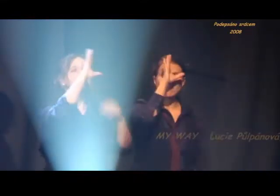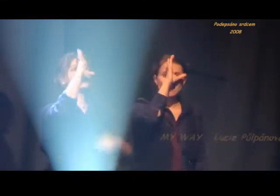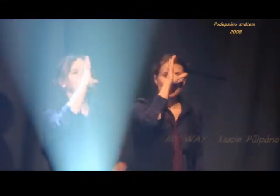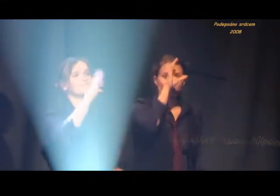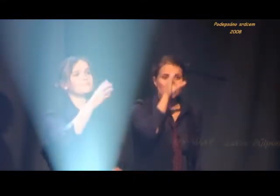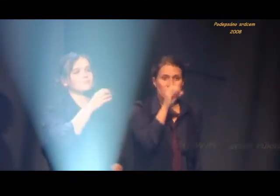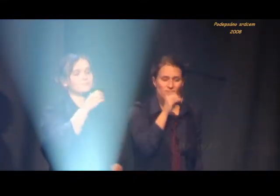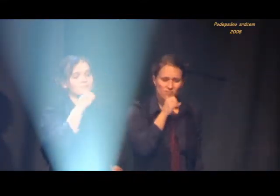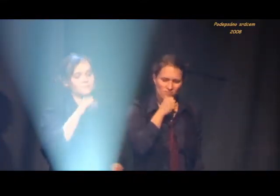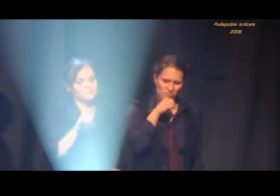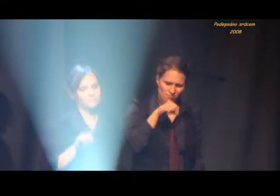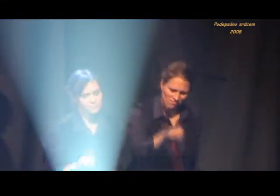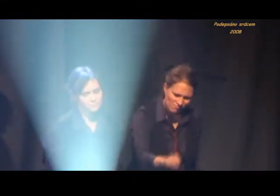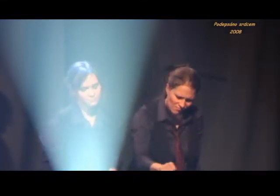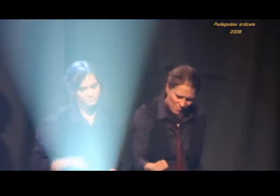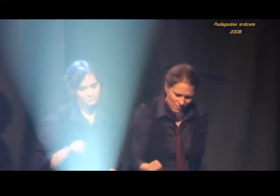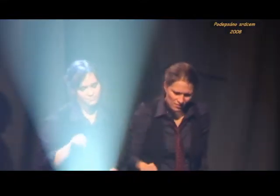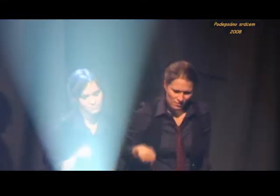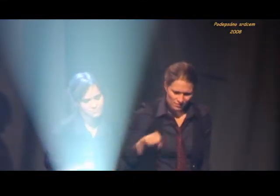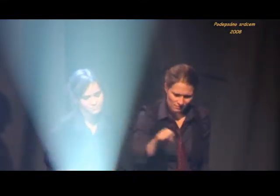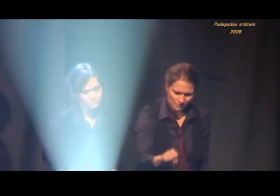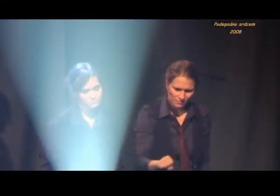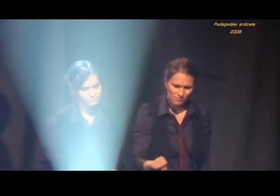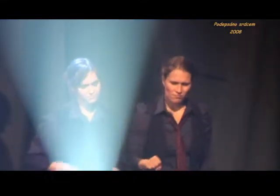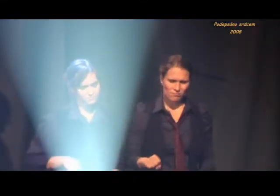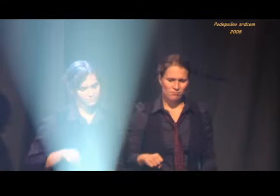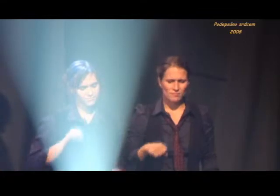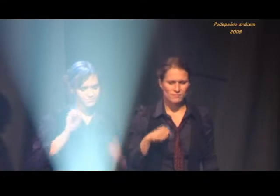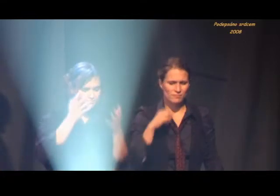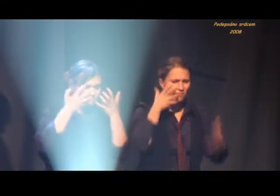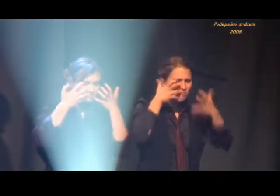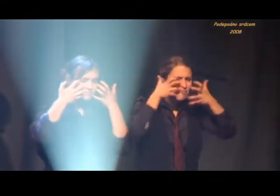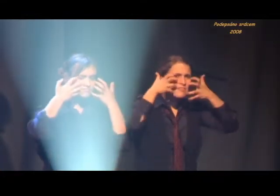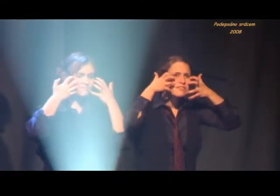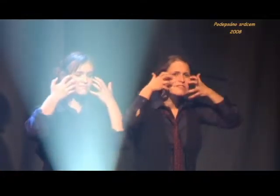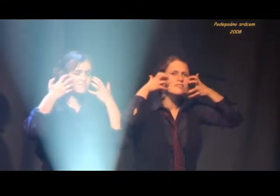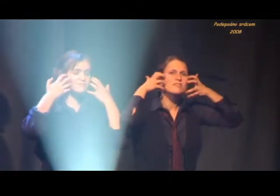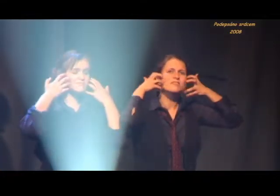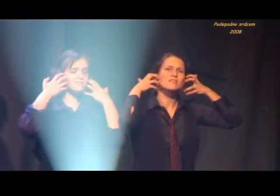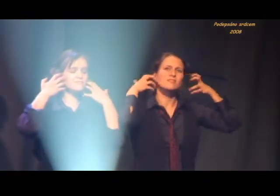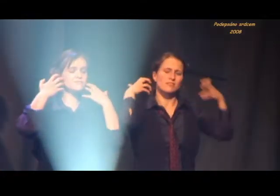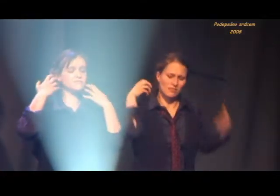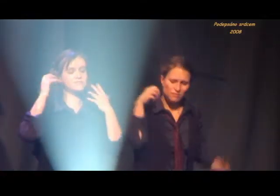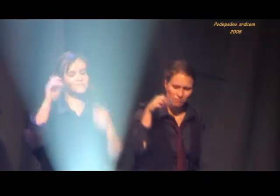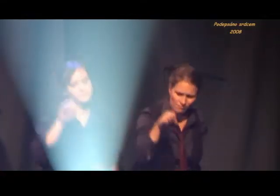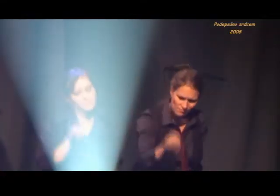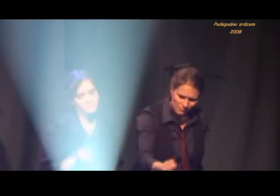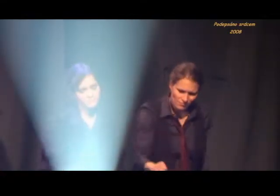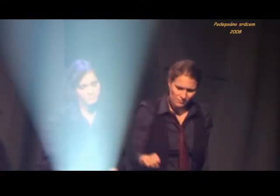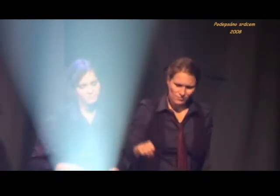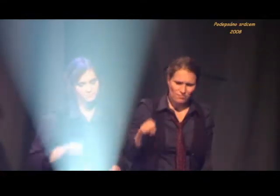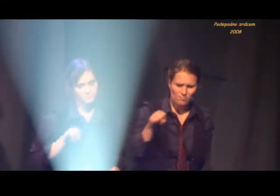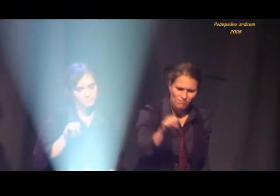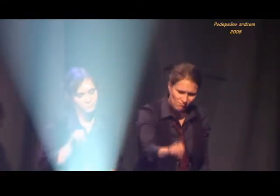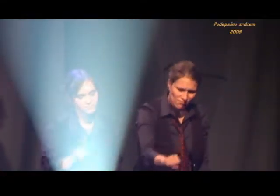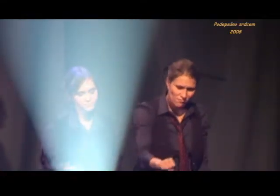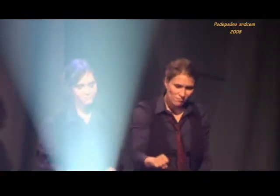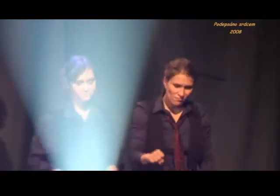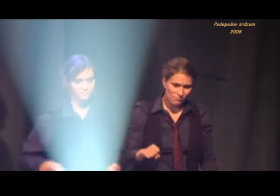the final curtain. My friends, I'll